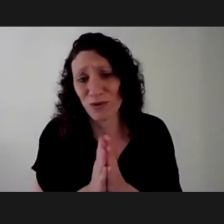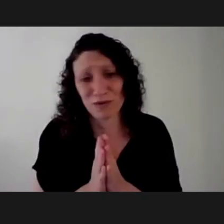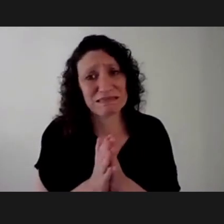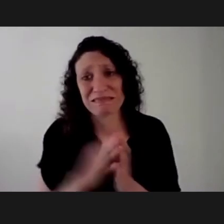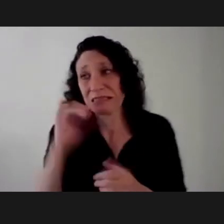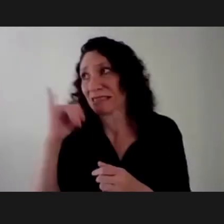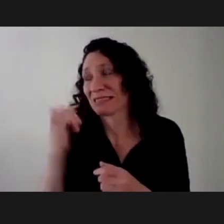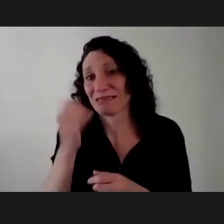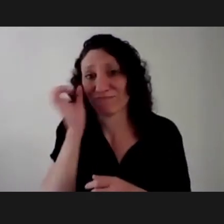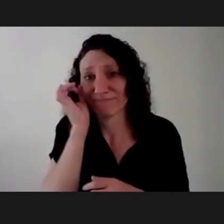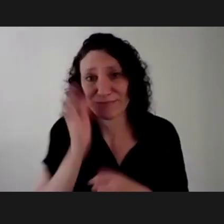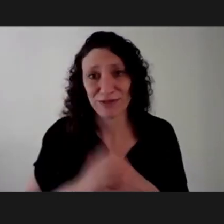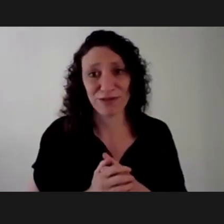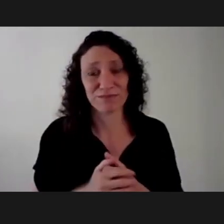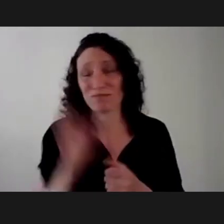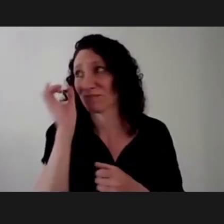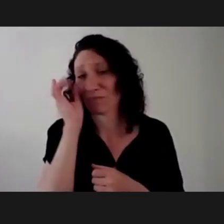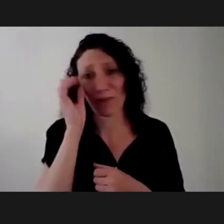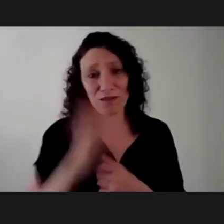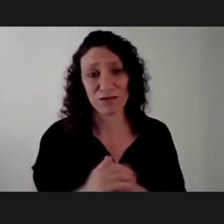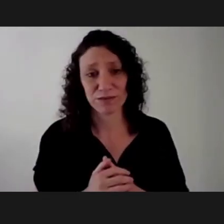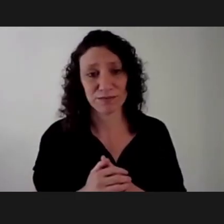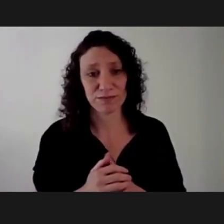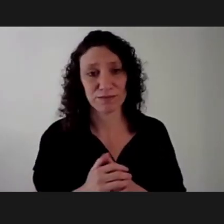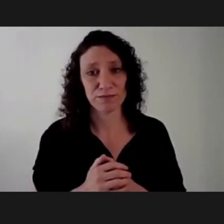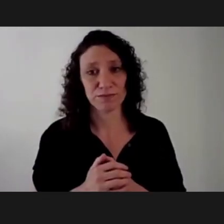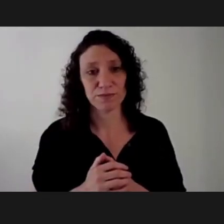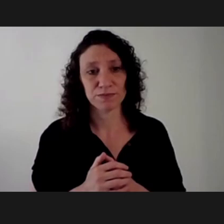Yes, of course. I apologize.